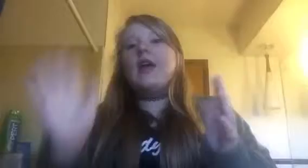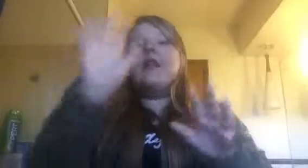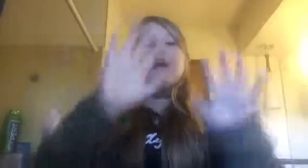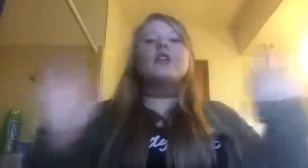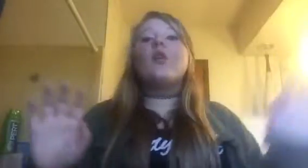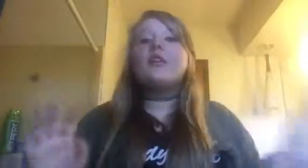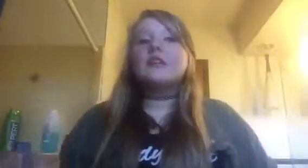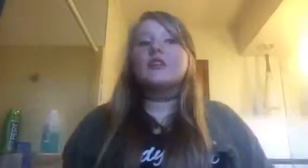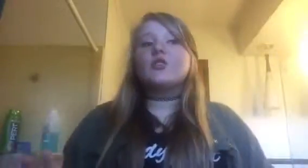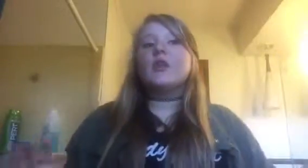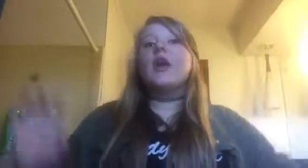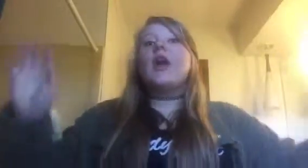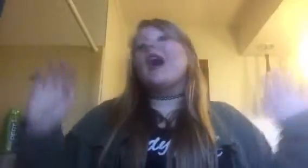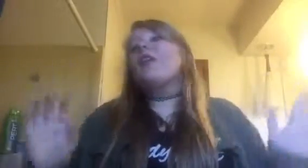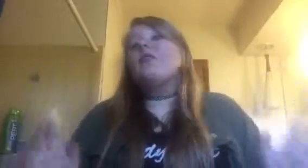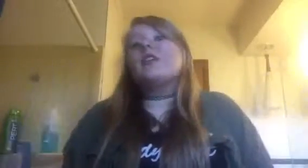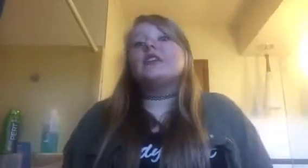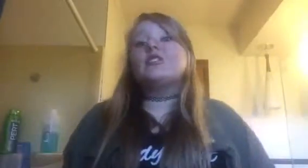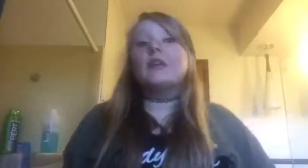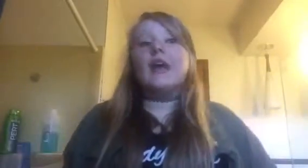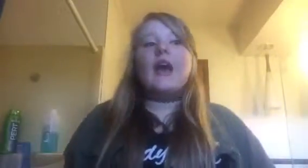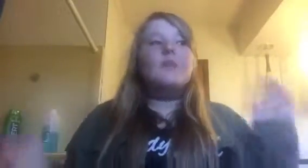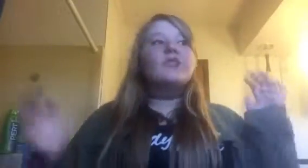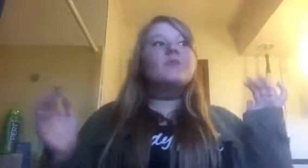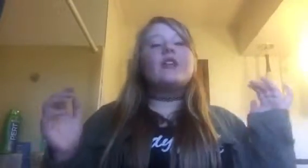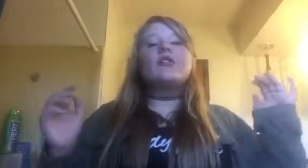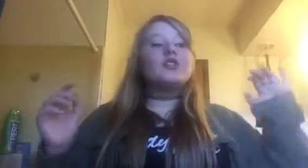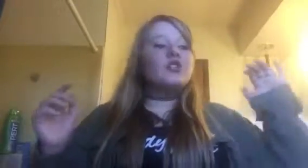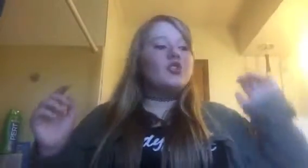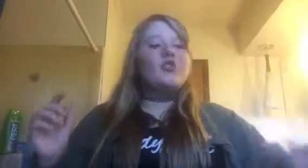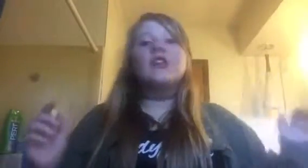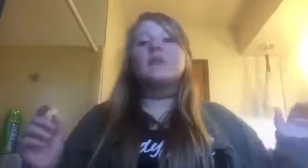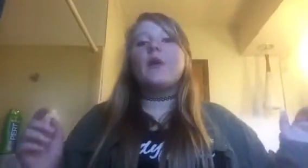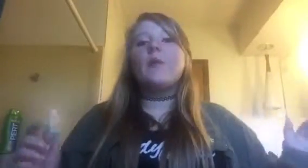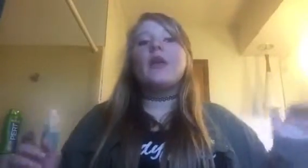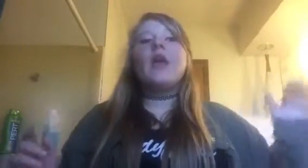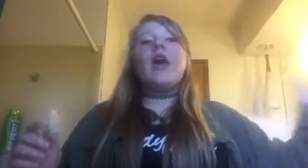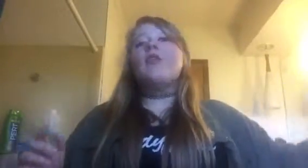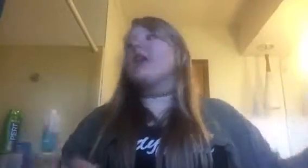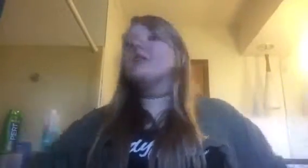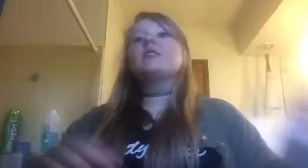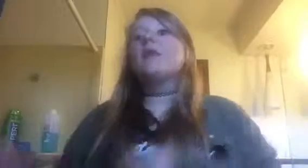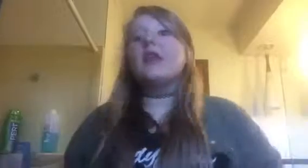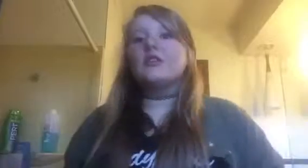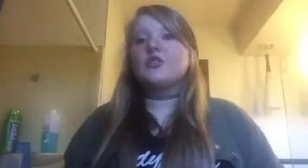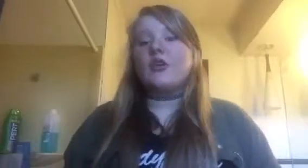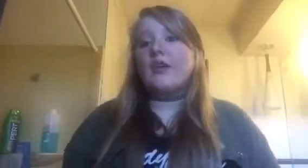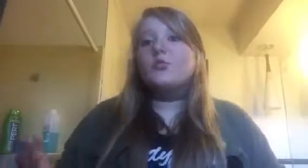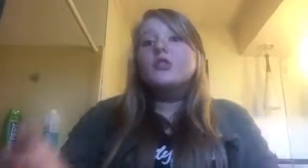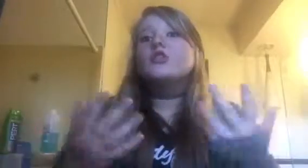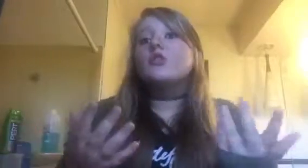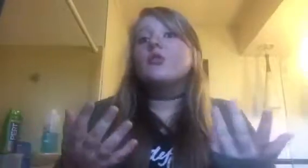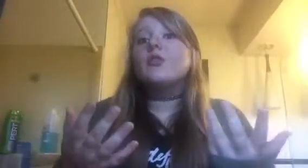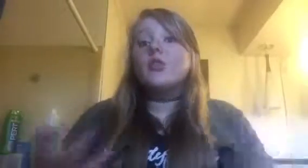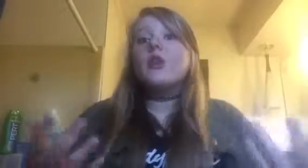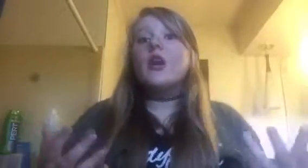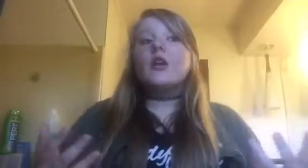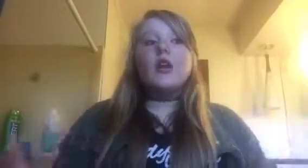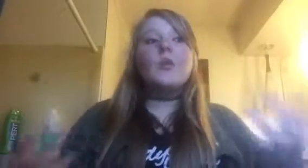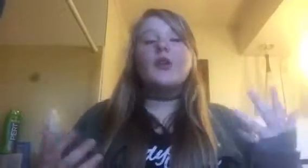and I've to do all this extra work, I don't feel like doing that. I'd much rather just do the experiment, and then have somebody else do that. Wouldn't you, if you're, you know, a